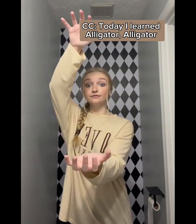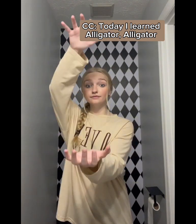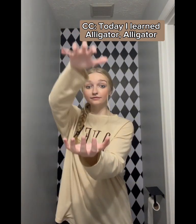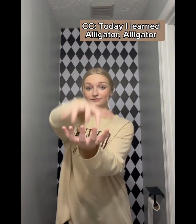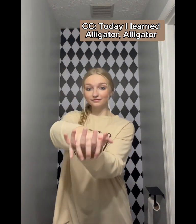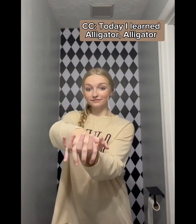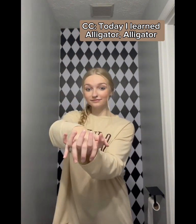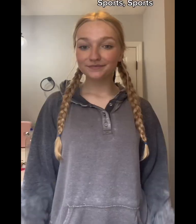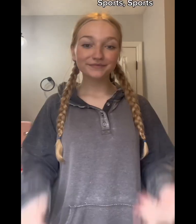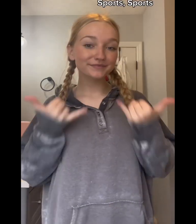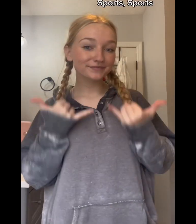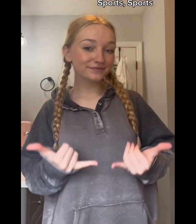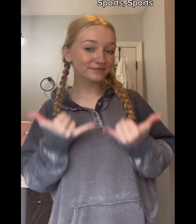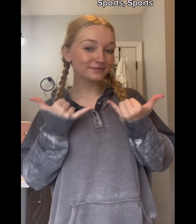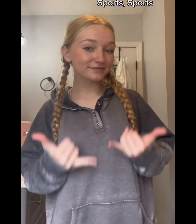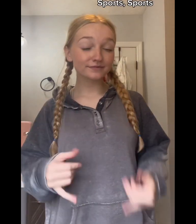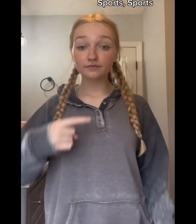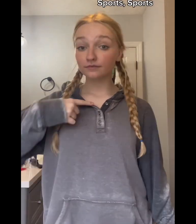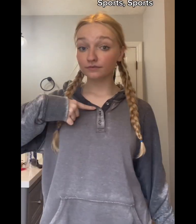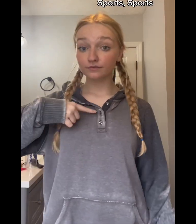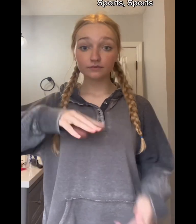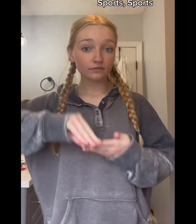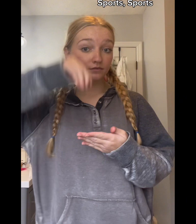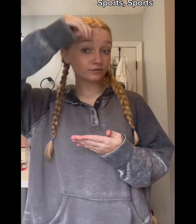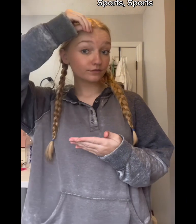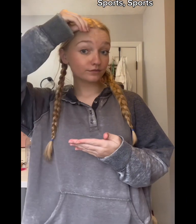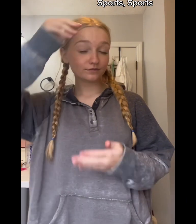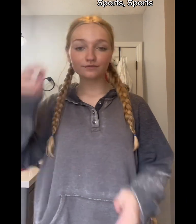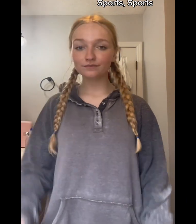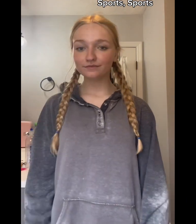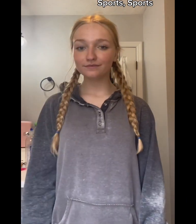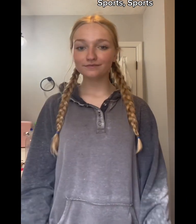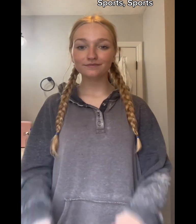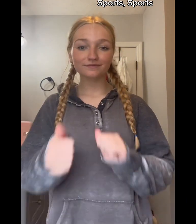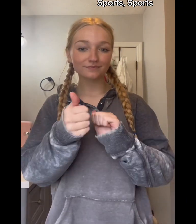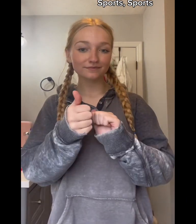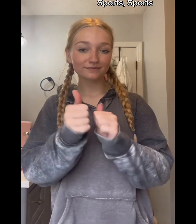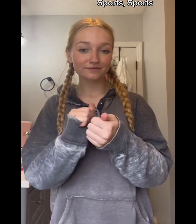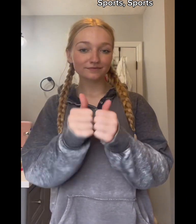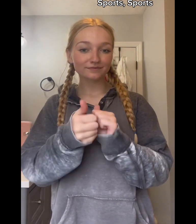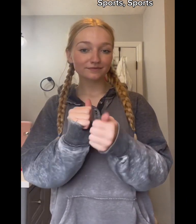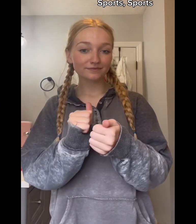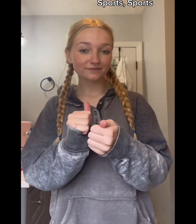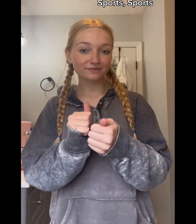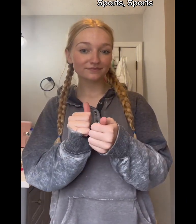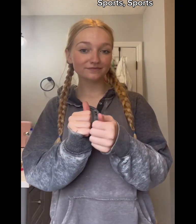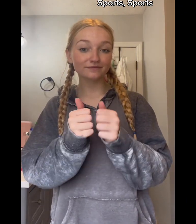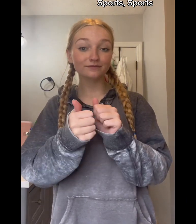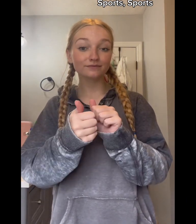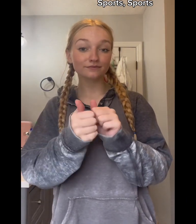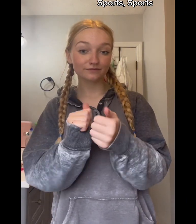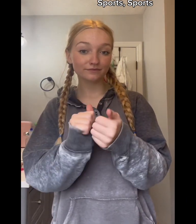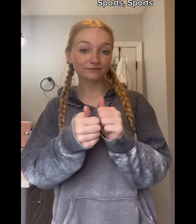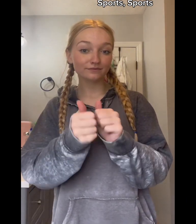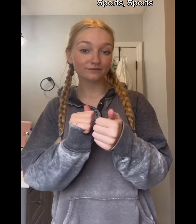Today I learned Sports Today